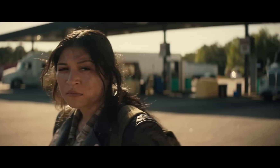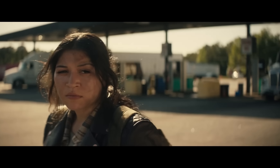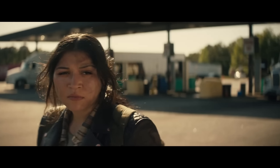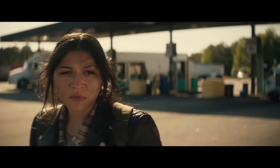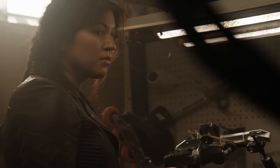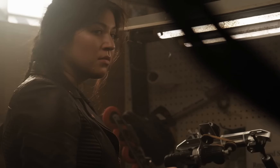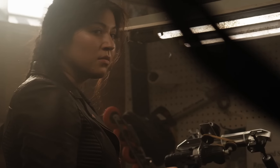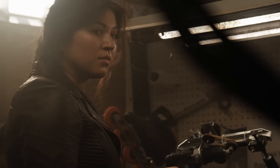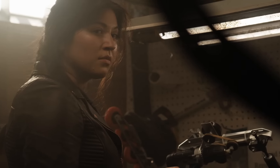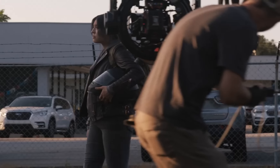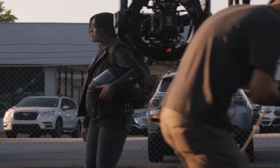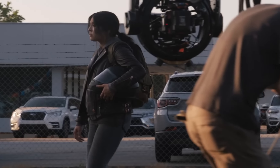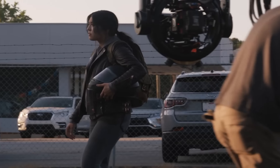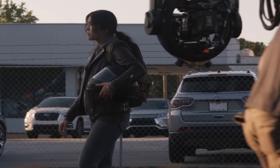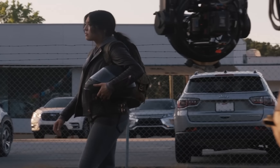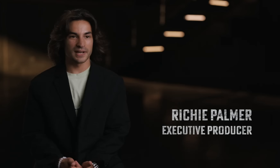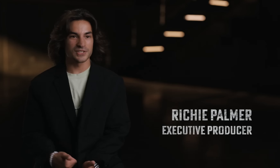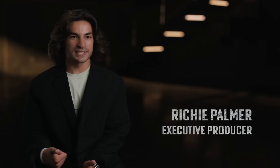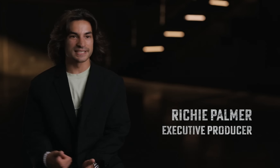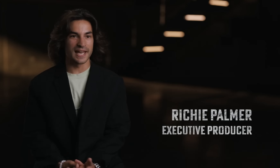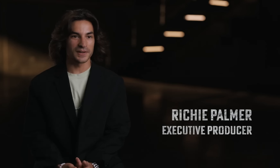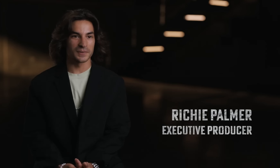Alakwa is a star. She really shows everybody why she is Echo.